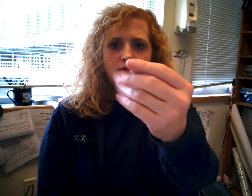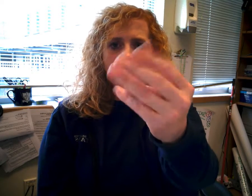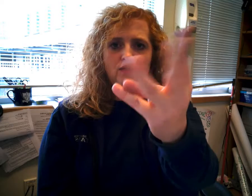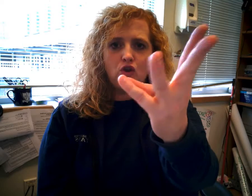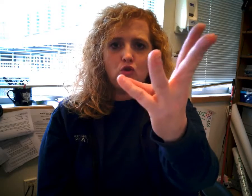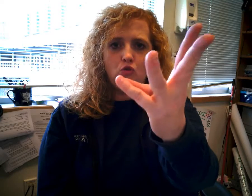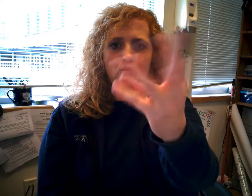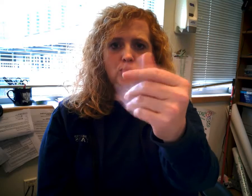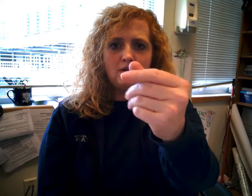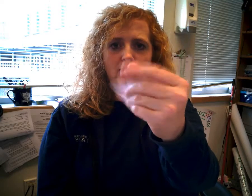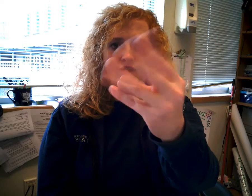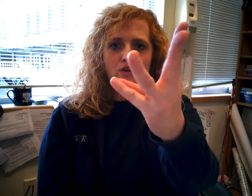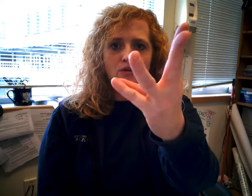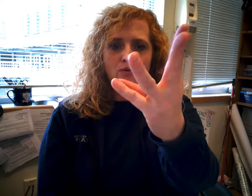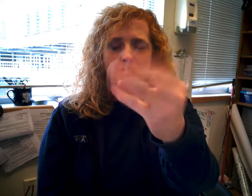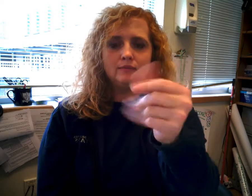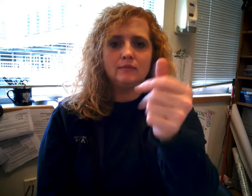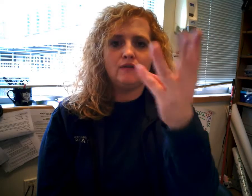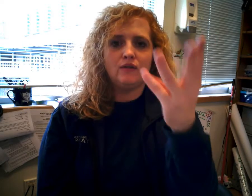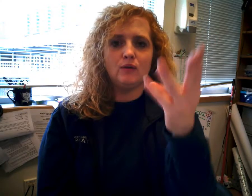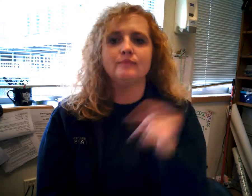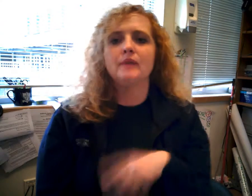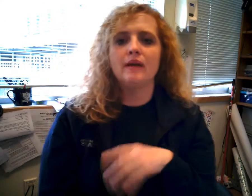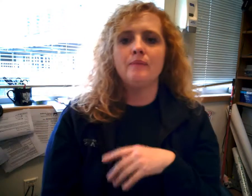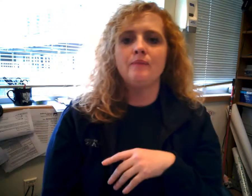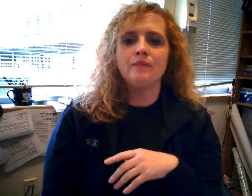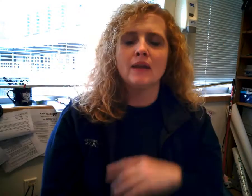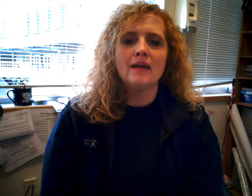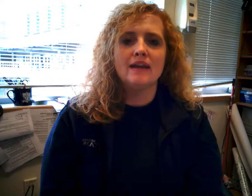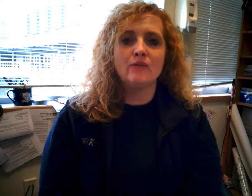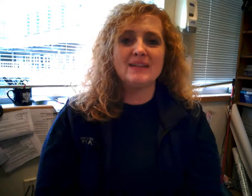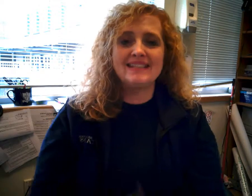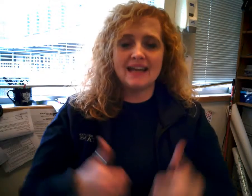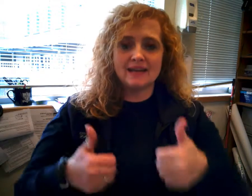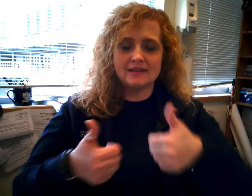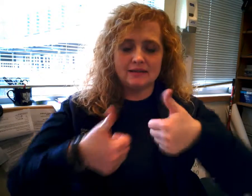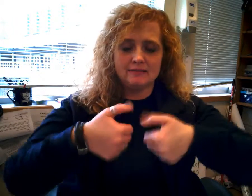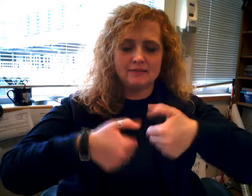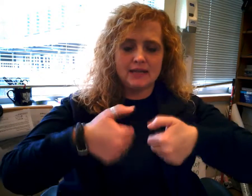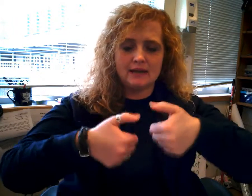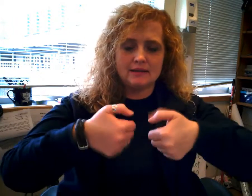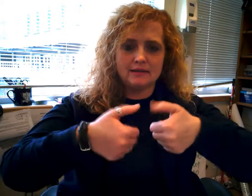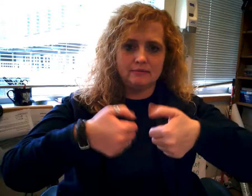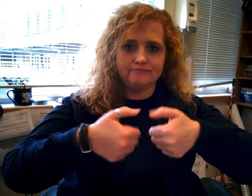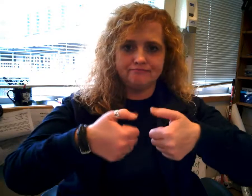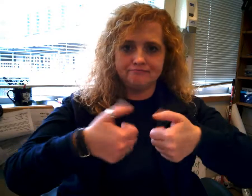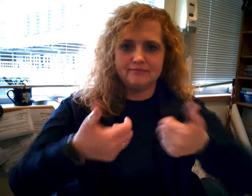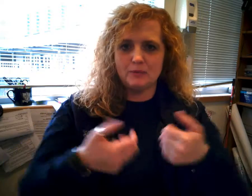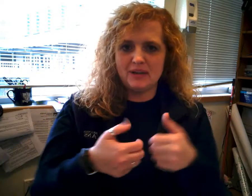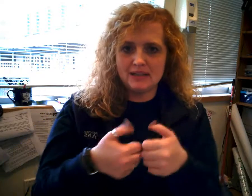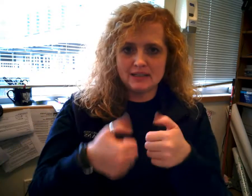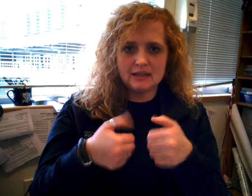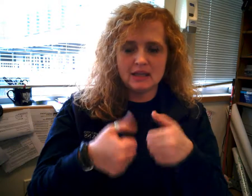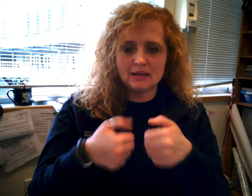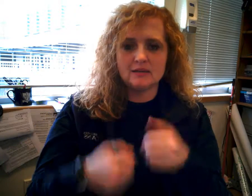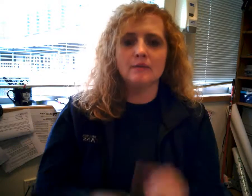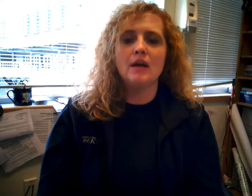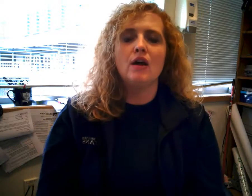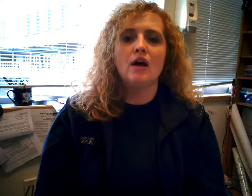You. You. You. Okay. Next one is text. Text. It's pretty easy. Text. Uh,